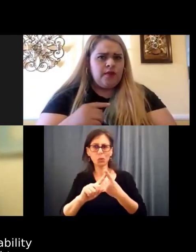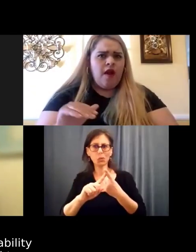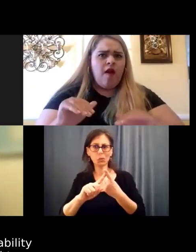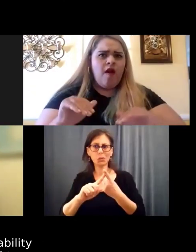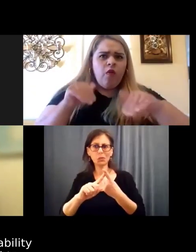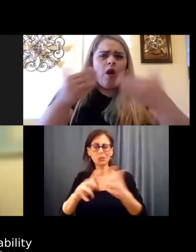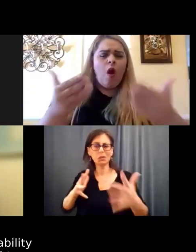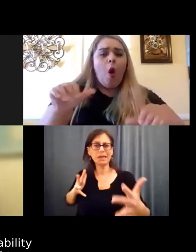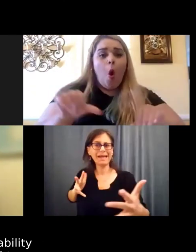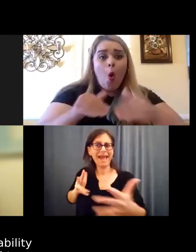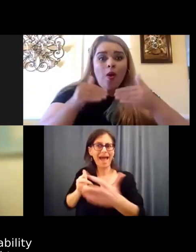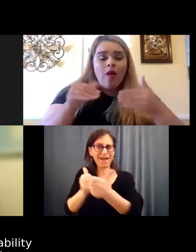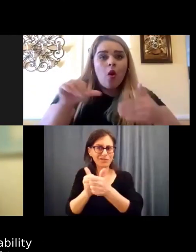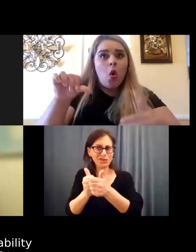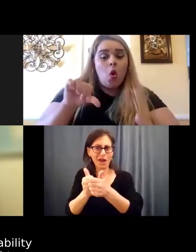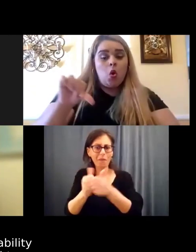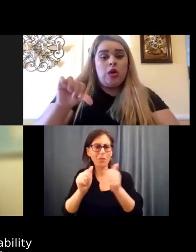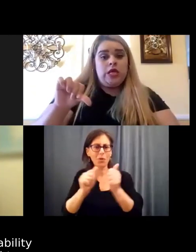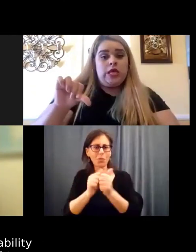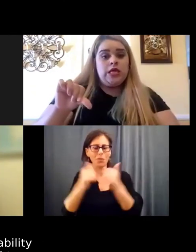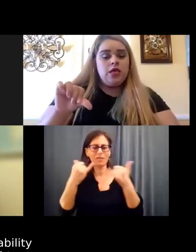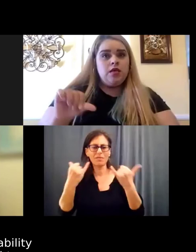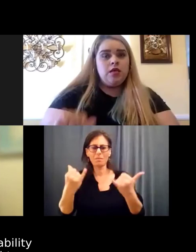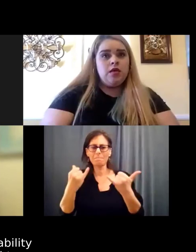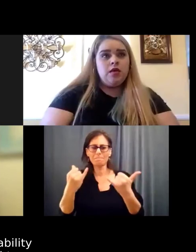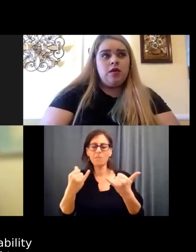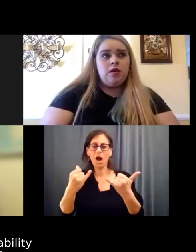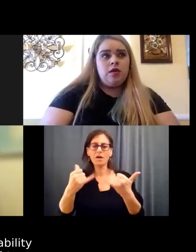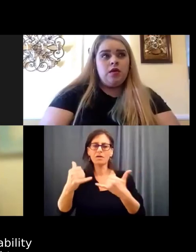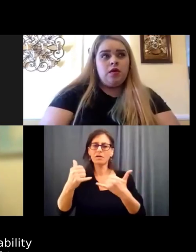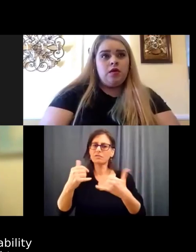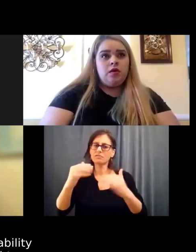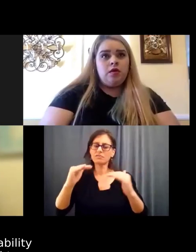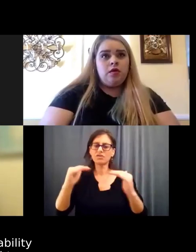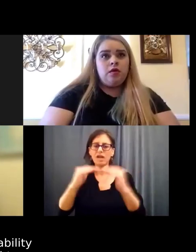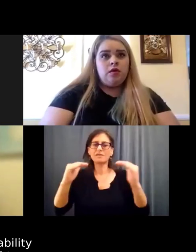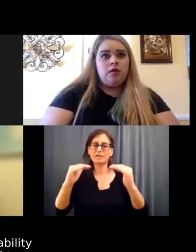with disability justice and disability rights.